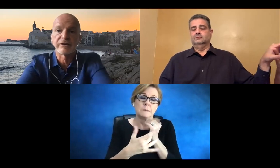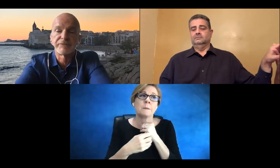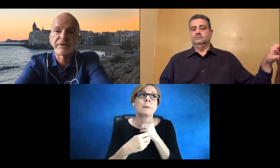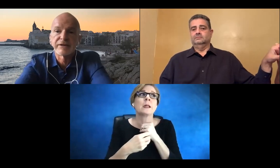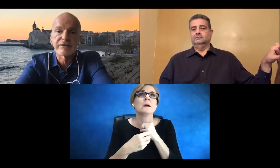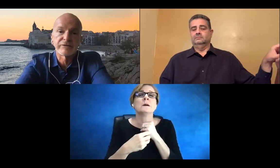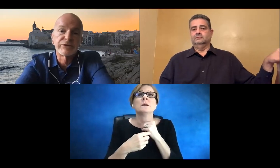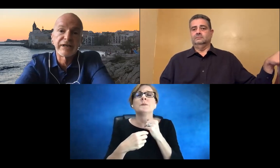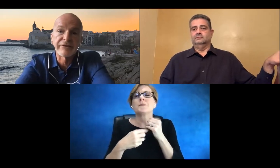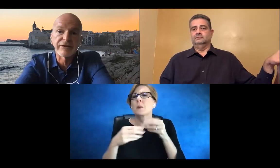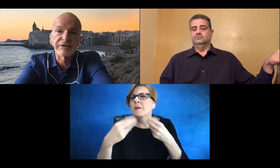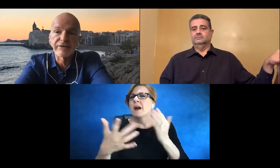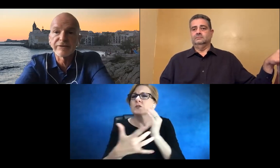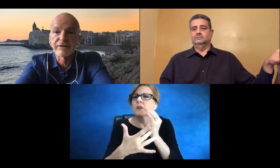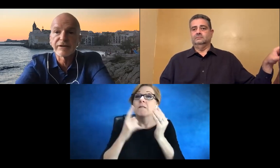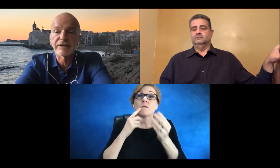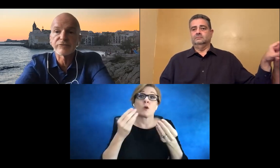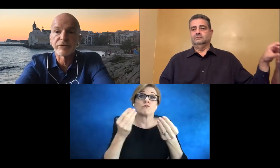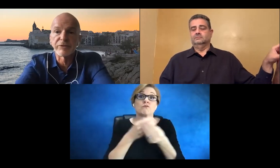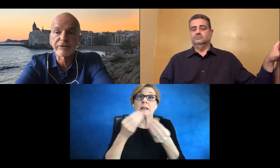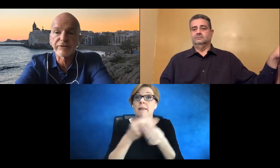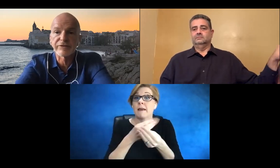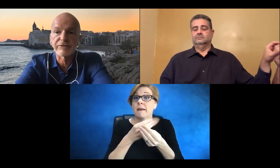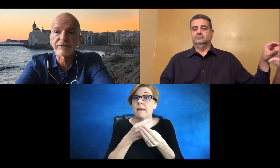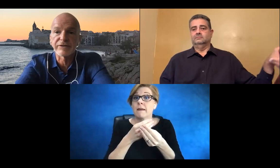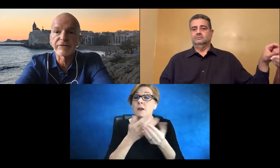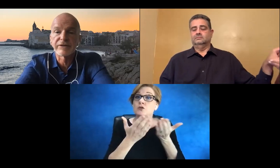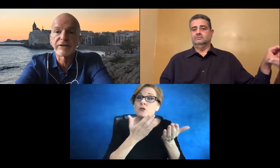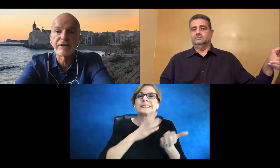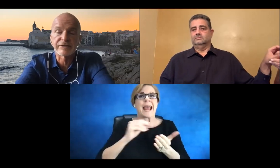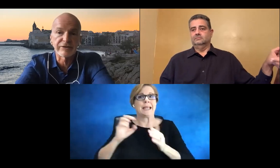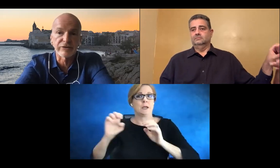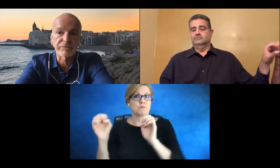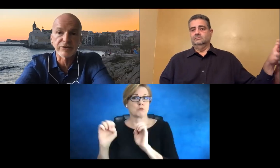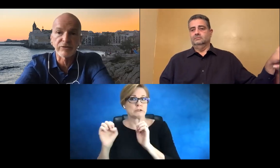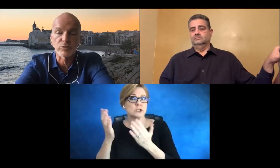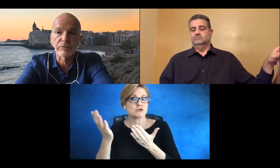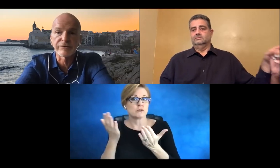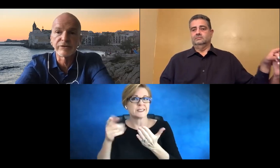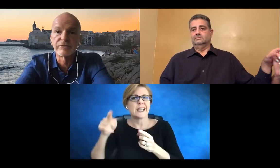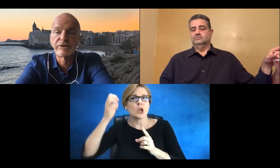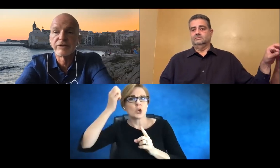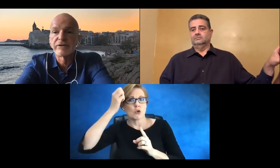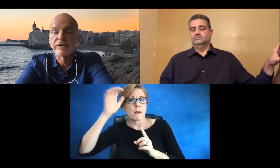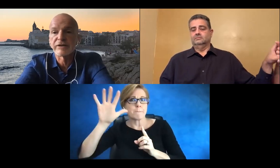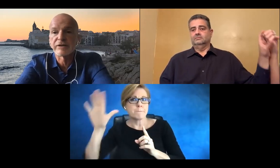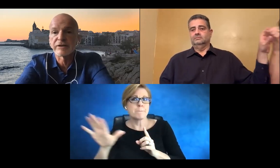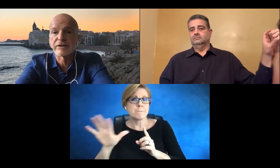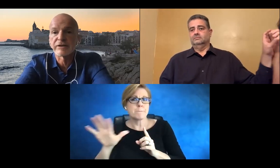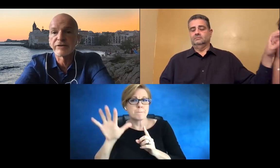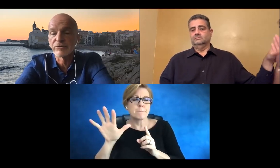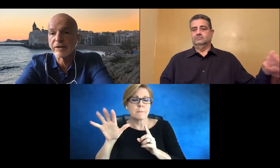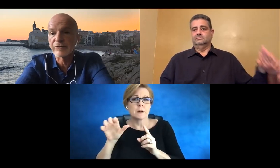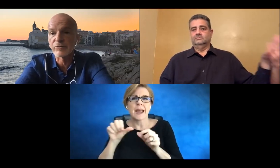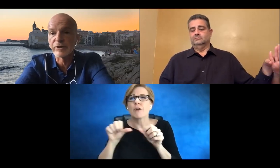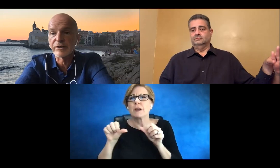relay services and for emergency services. Here in Europe, they're called 112. In